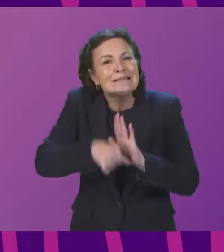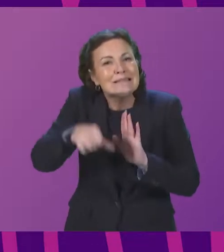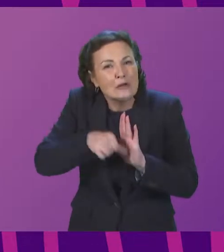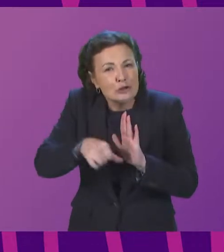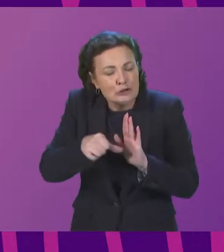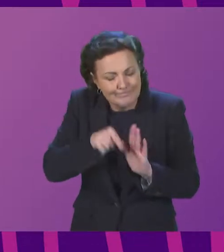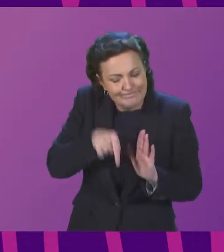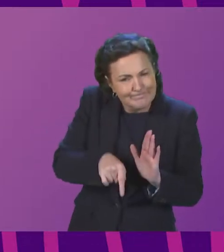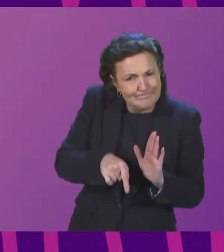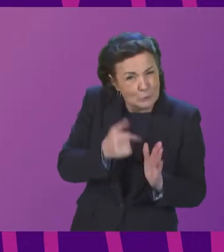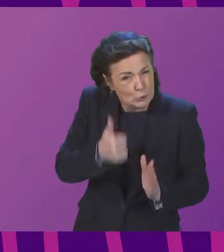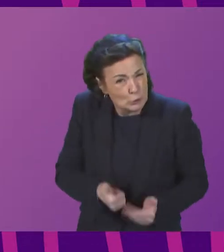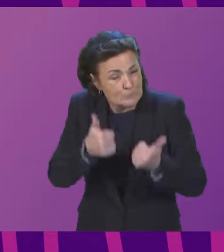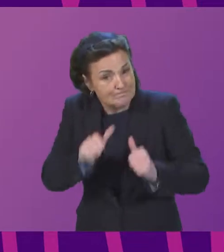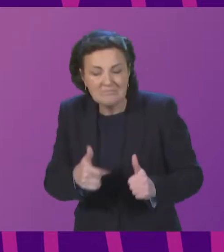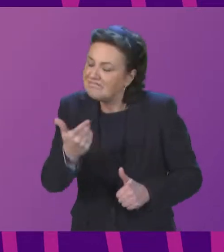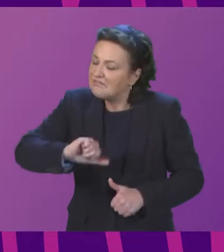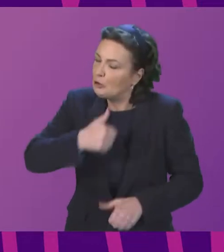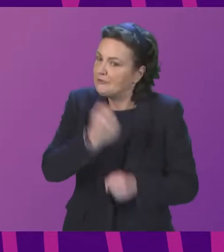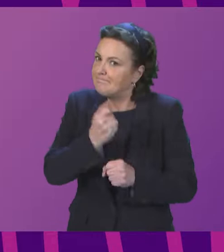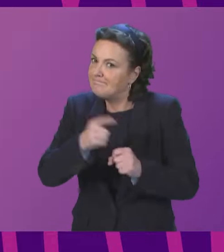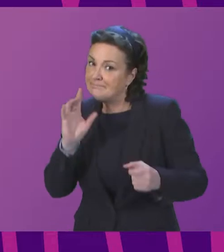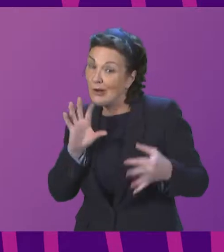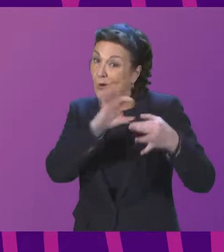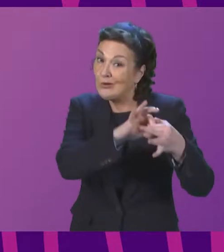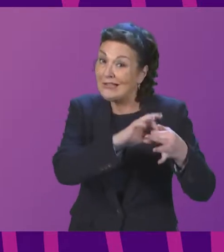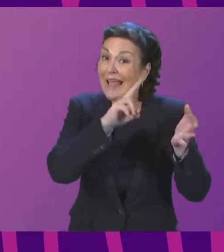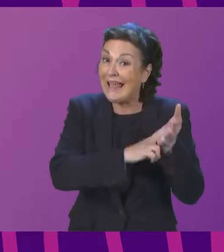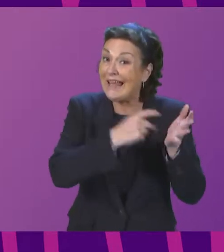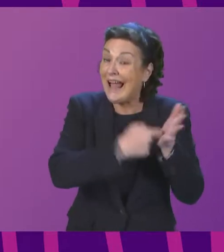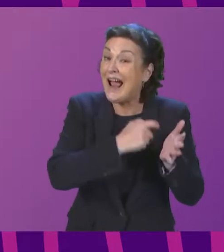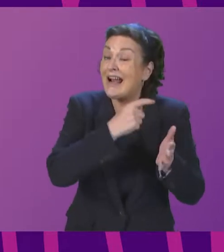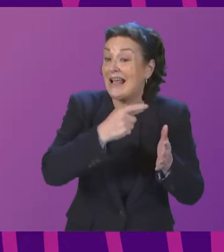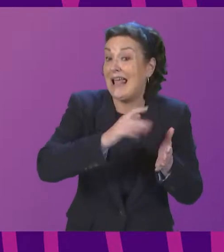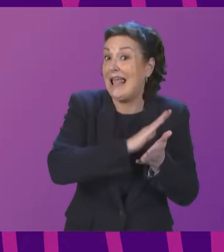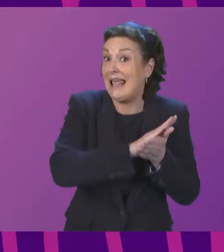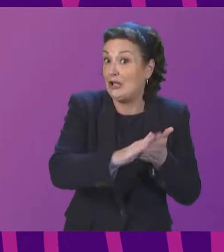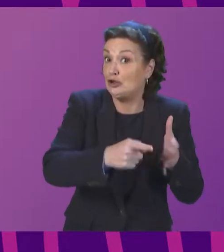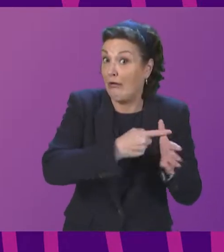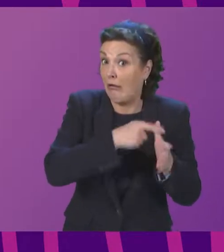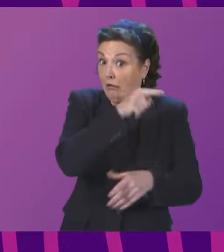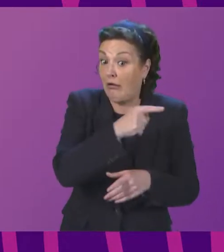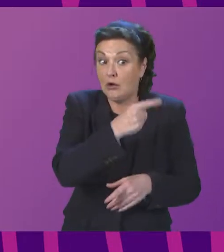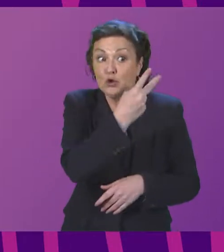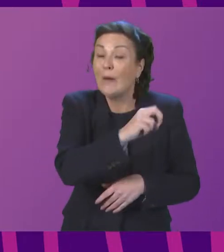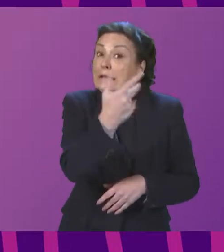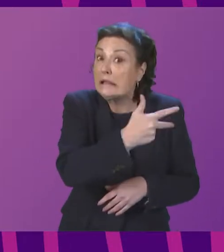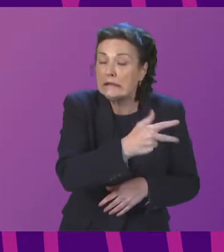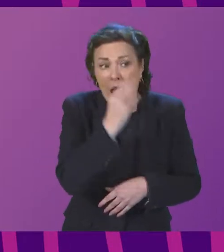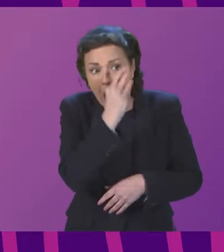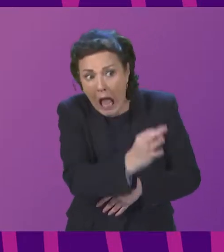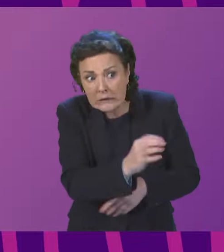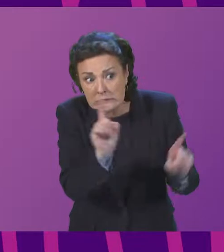contacted the Medicines and Healthcare Regulatory Agency, MHRA, in 2018, who confirmed there was no evidence